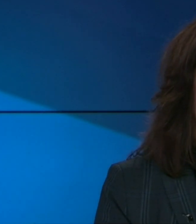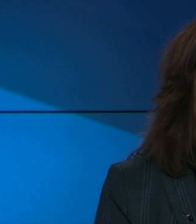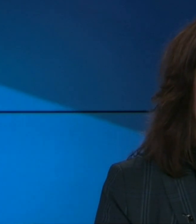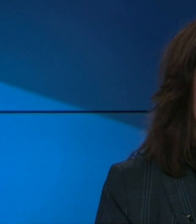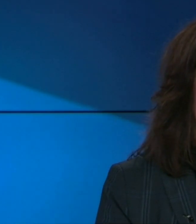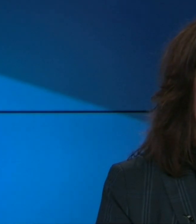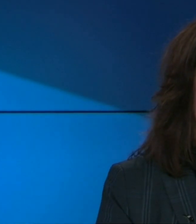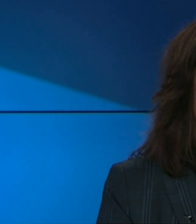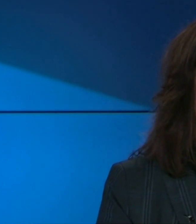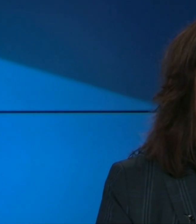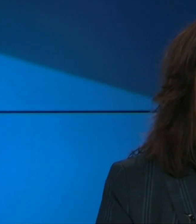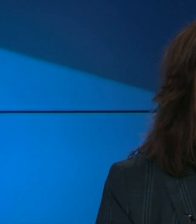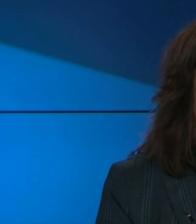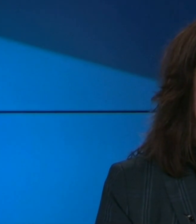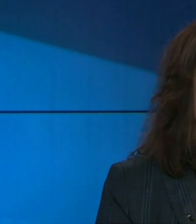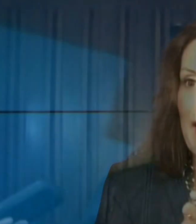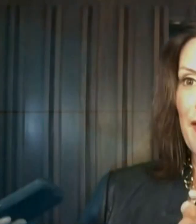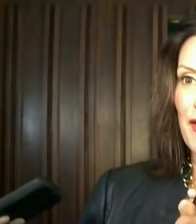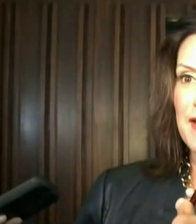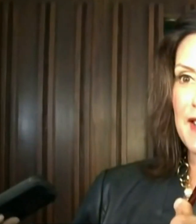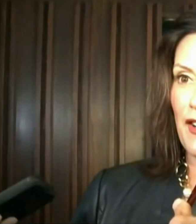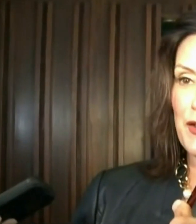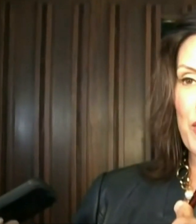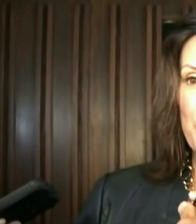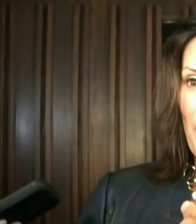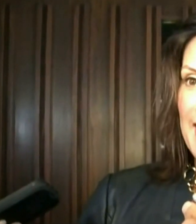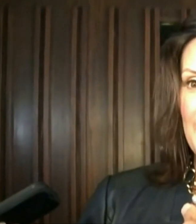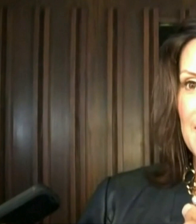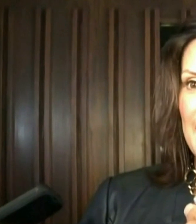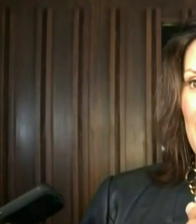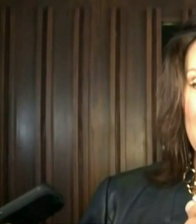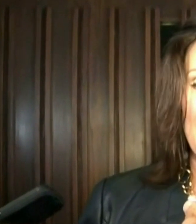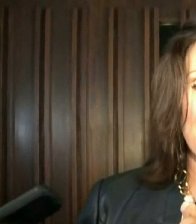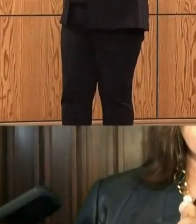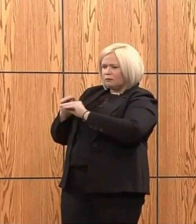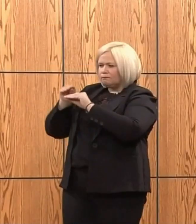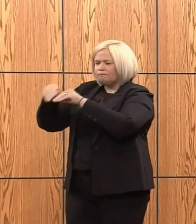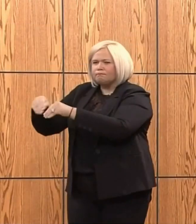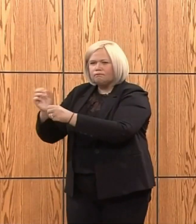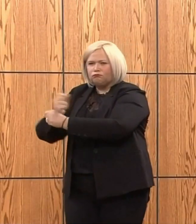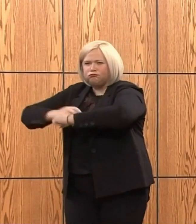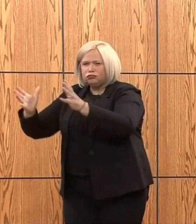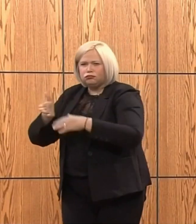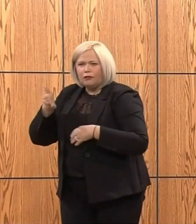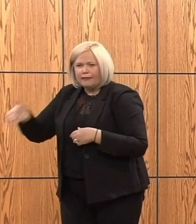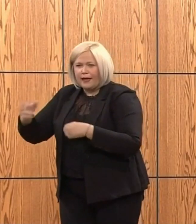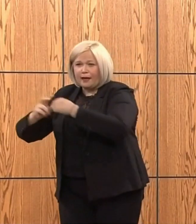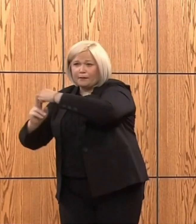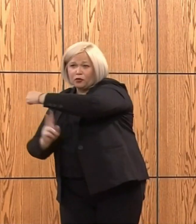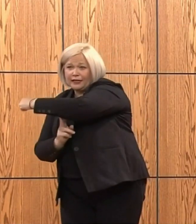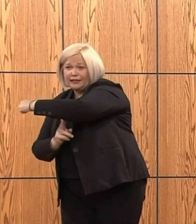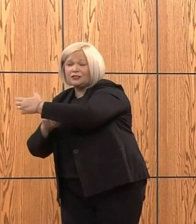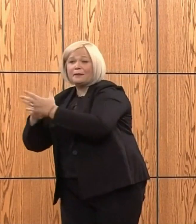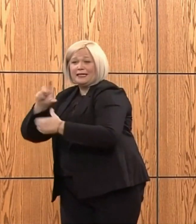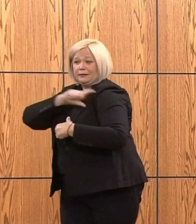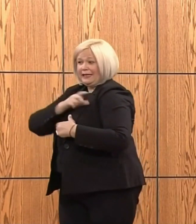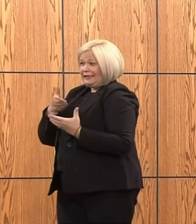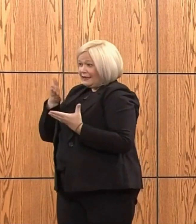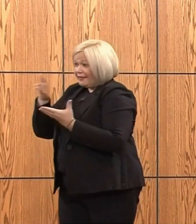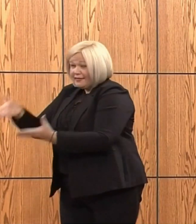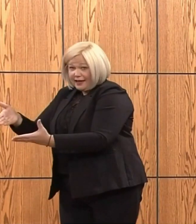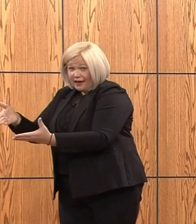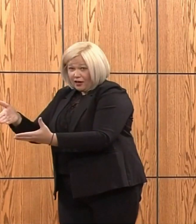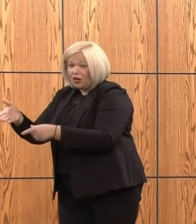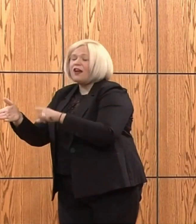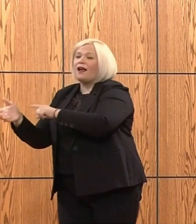snatch the governor from her vacation home and were close to executing the plan. The complaint further alleges that Fox purchased a taser